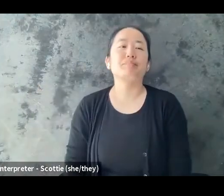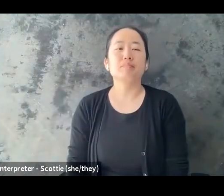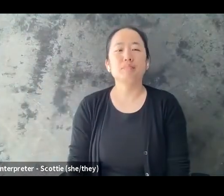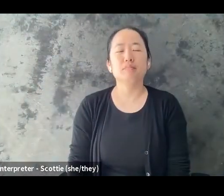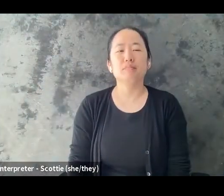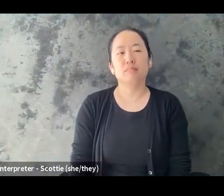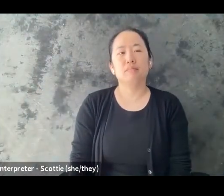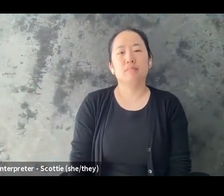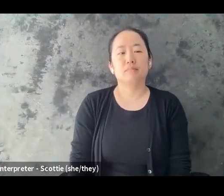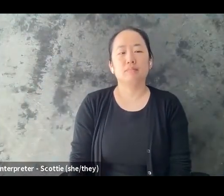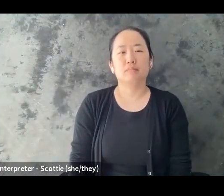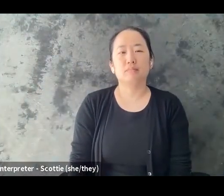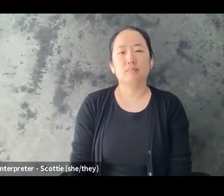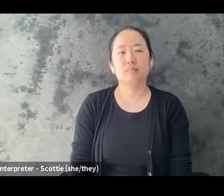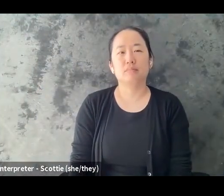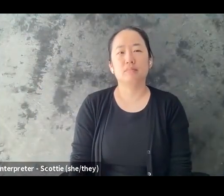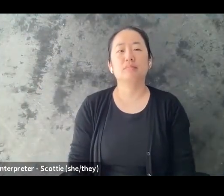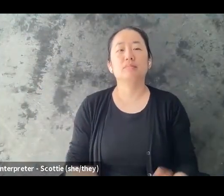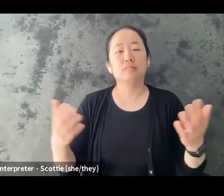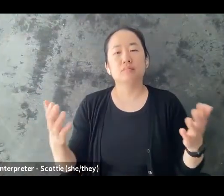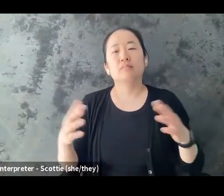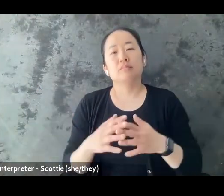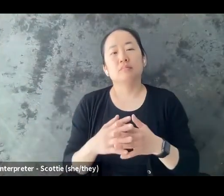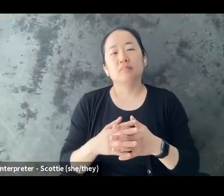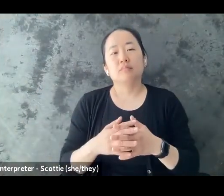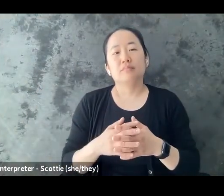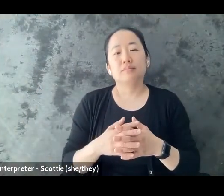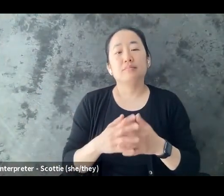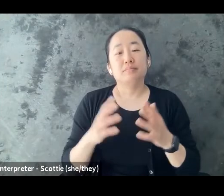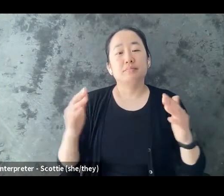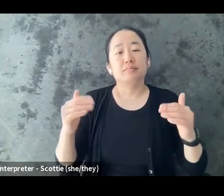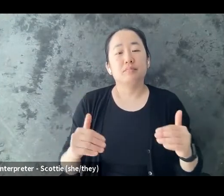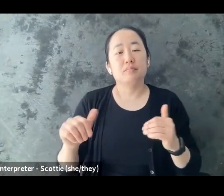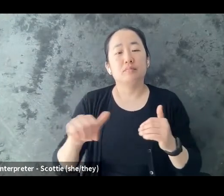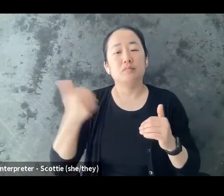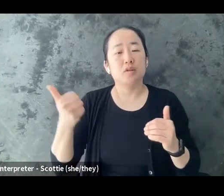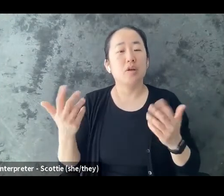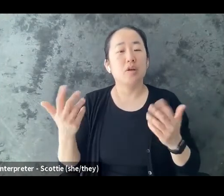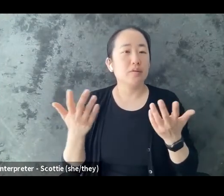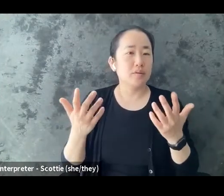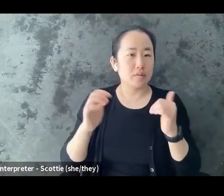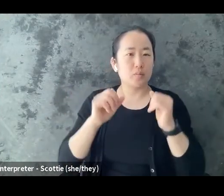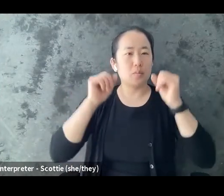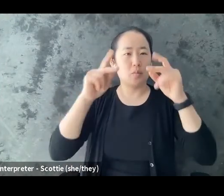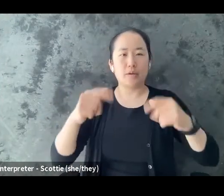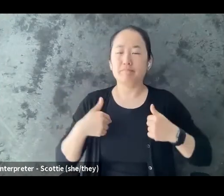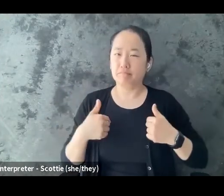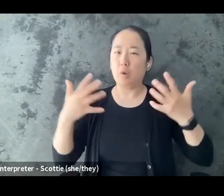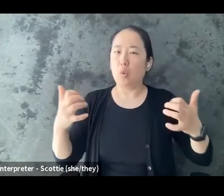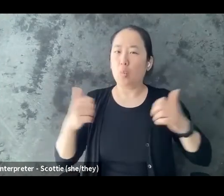that or the journaling practices or other things too you've determined that you want to share what's happened to you and you're thinking okay